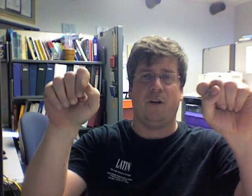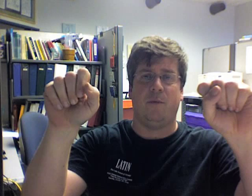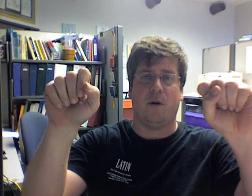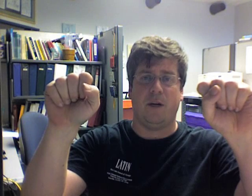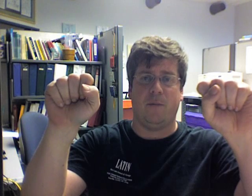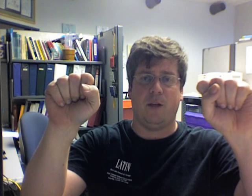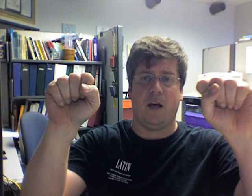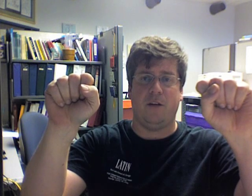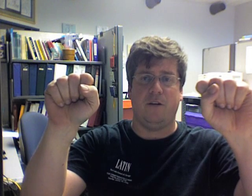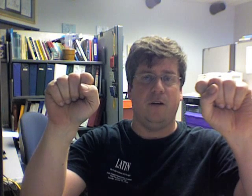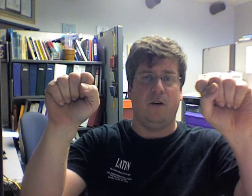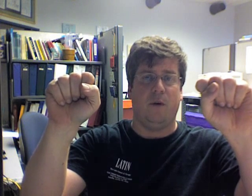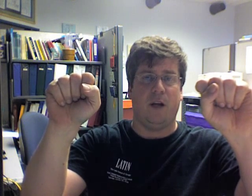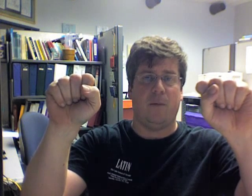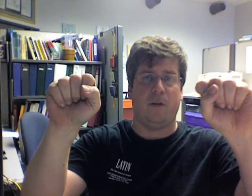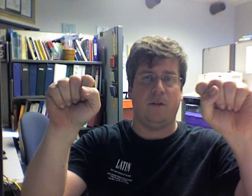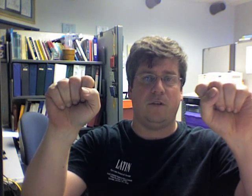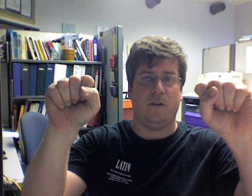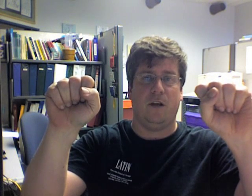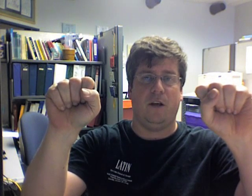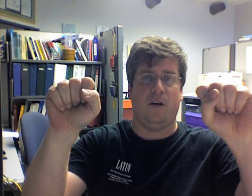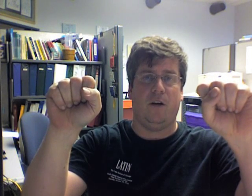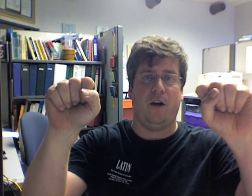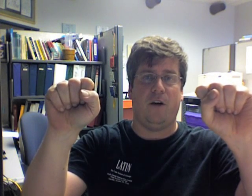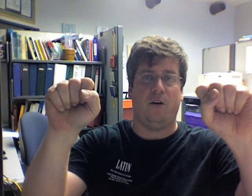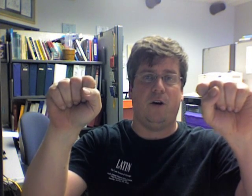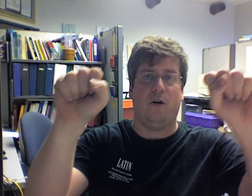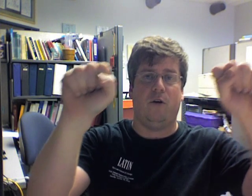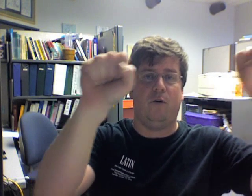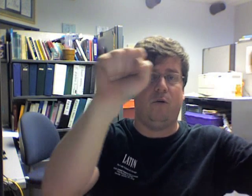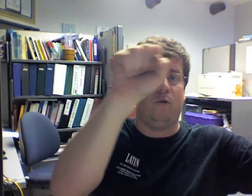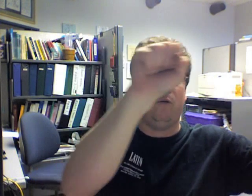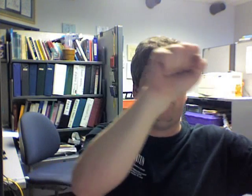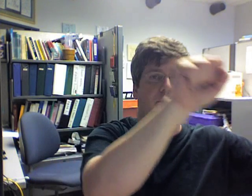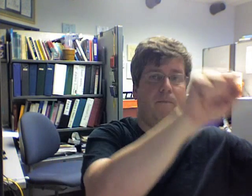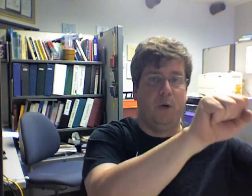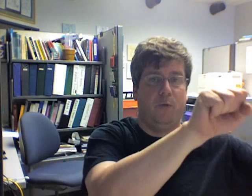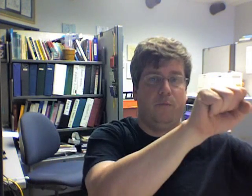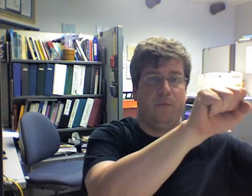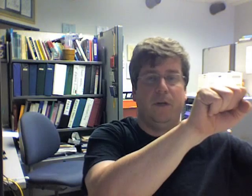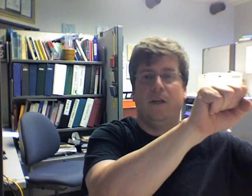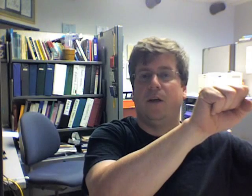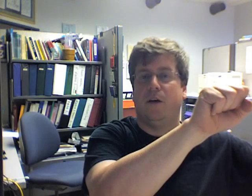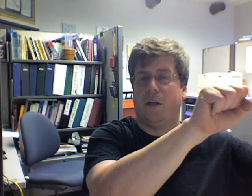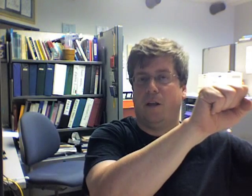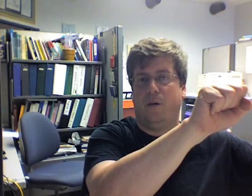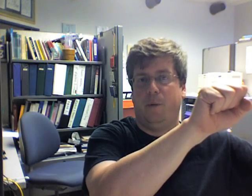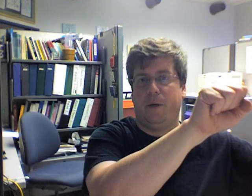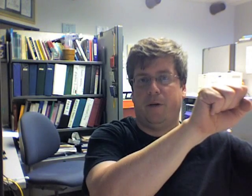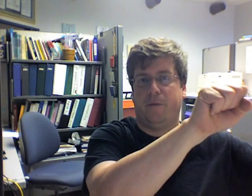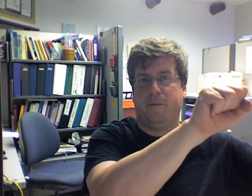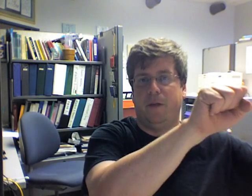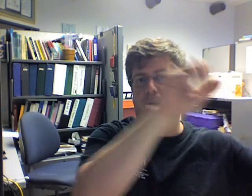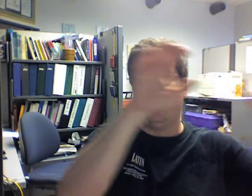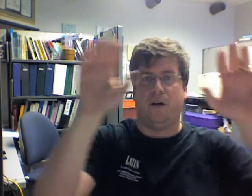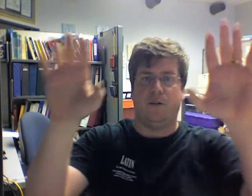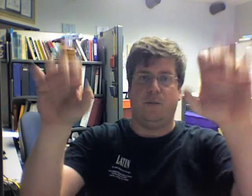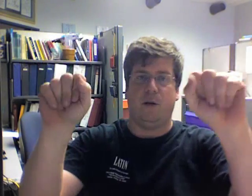number on my number line, what happens? They all go boom! I'll get a little bit bigger. All right, so I bring it